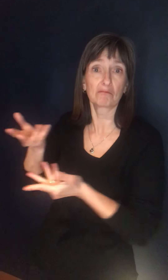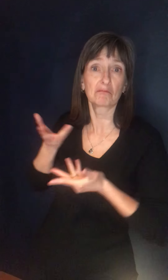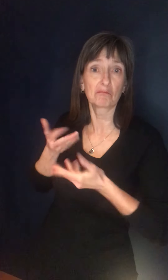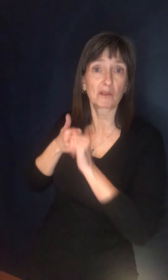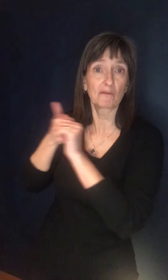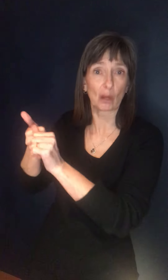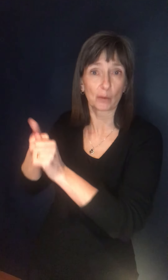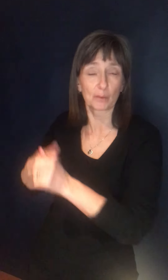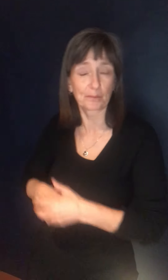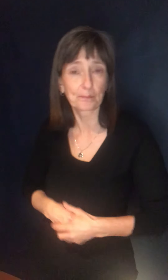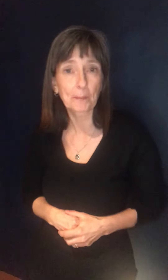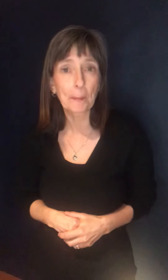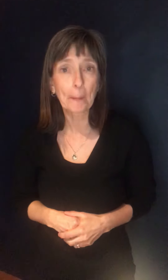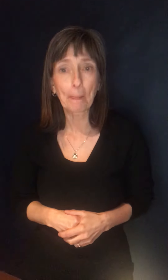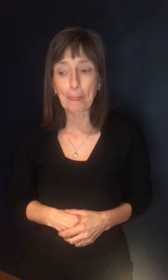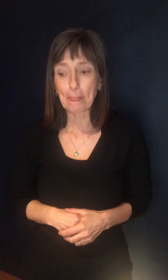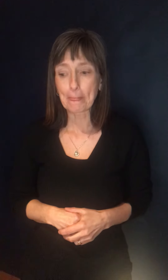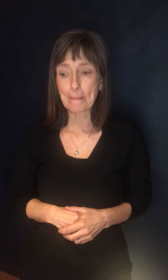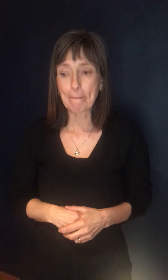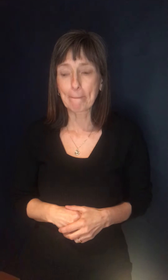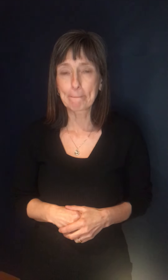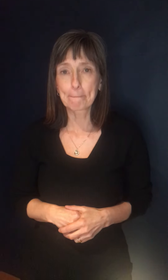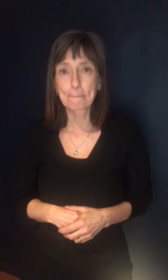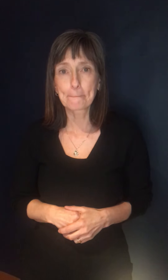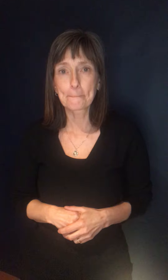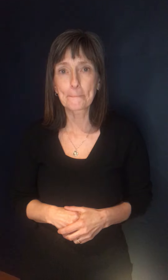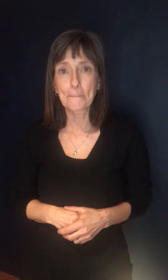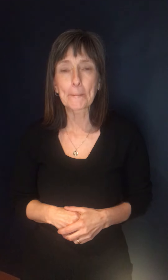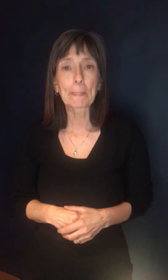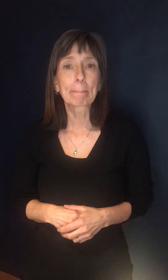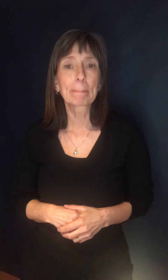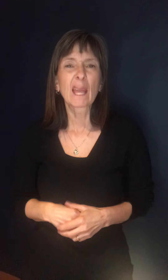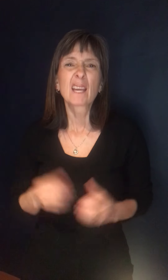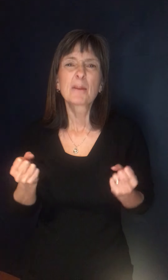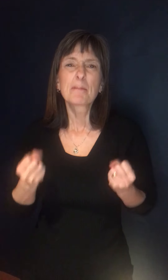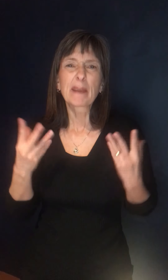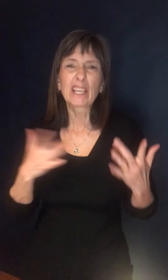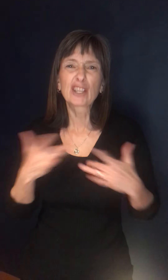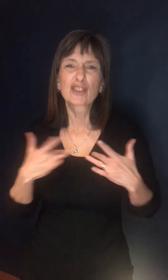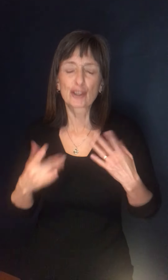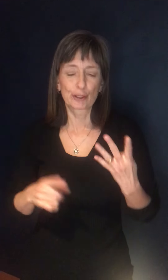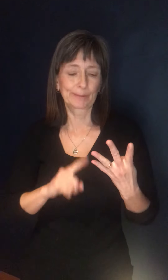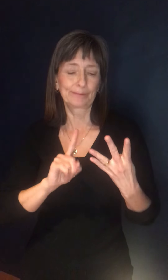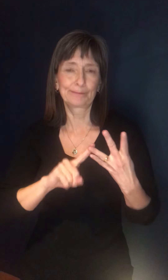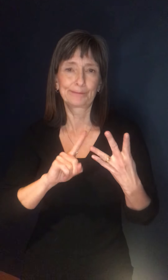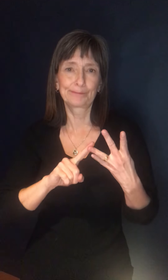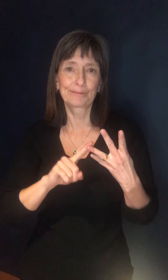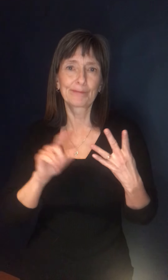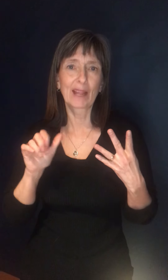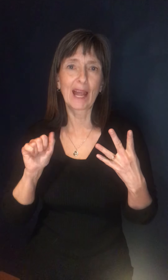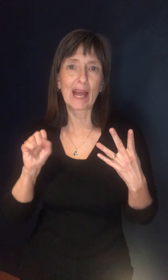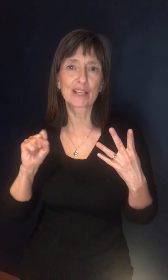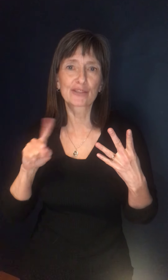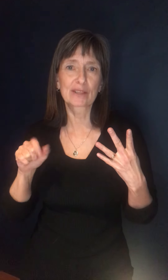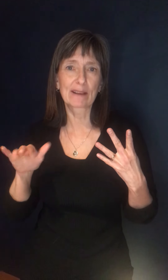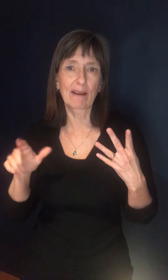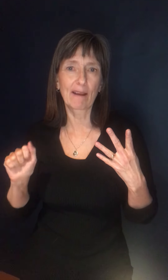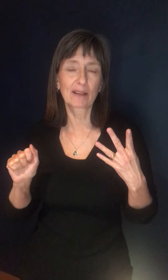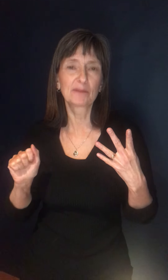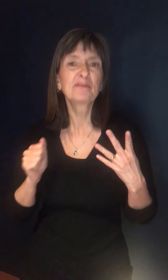Thank you. And there's a lot of concern coming up about AstraZeneca. We've seen it before in terms of several countries, um, halting the use while